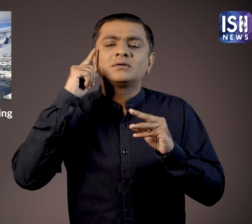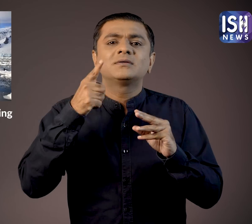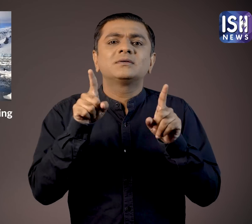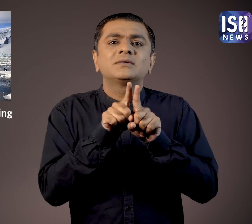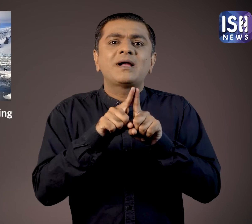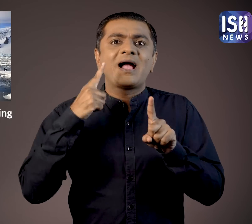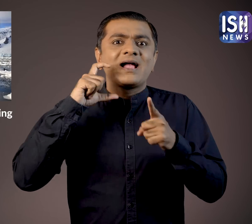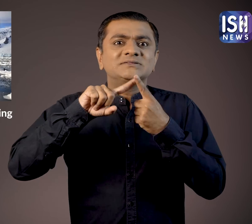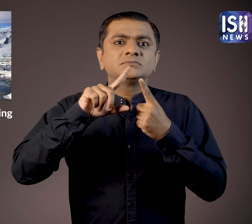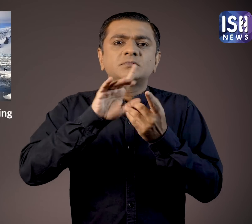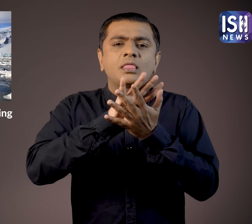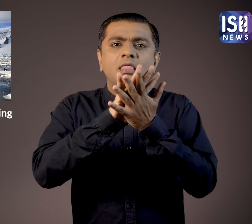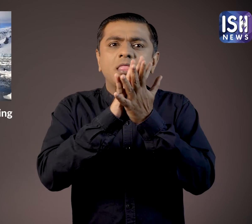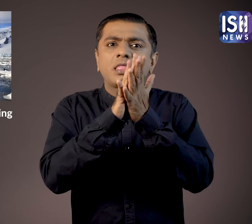and moss is growing in the region.